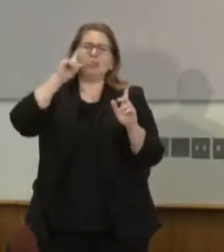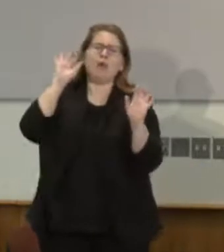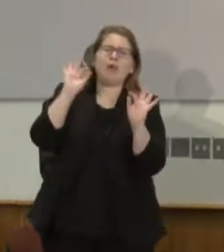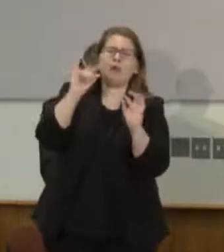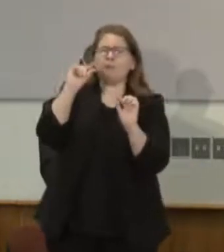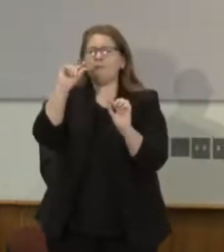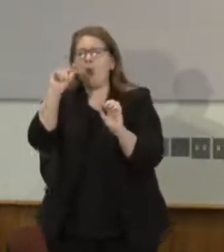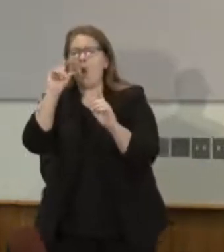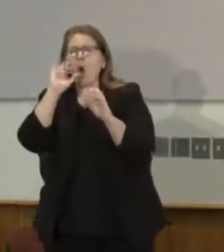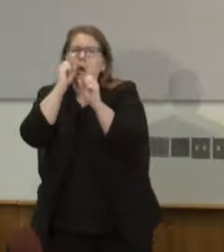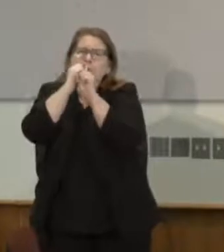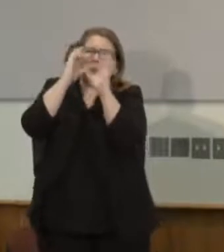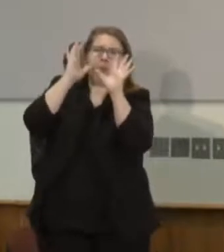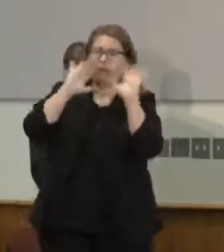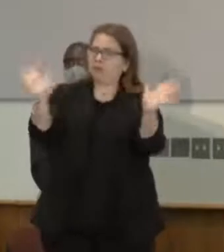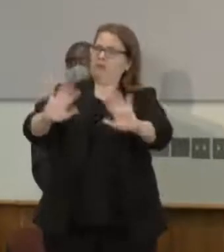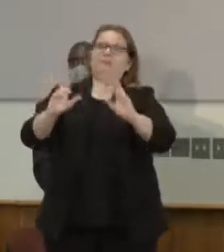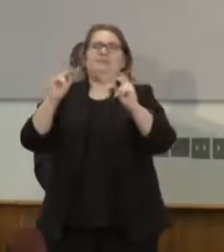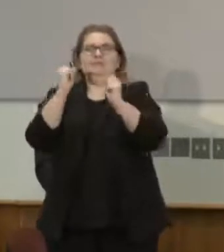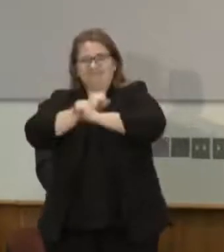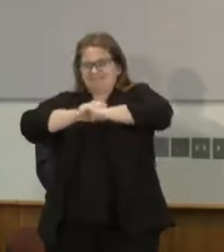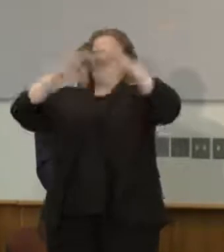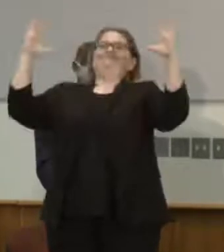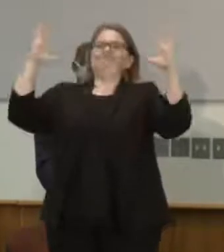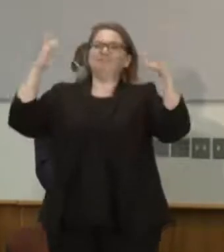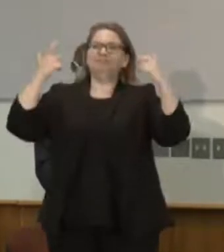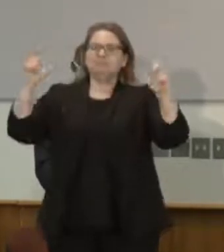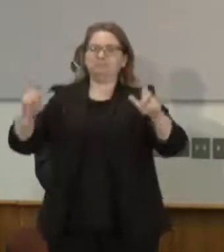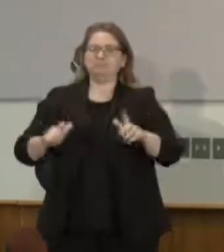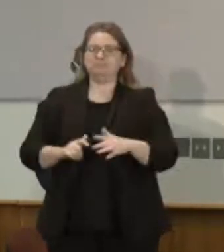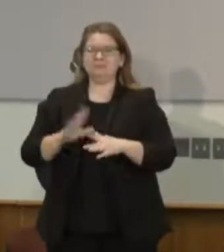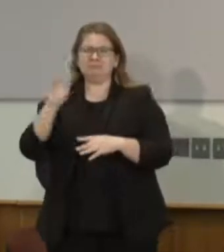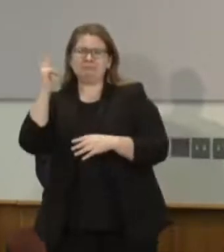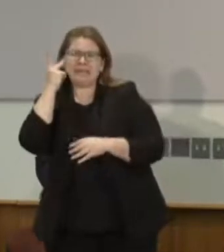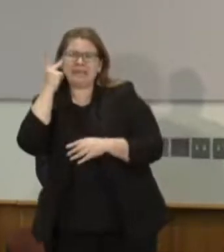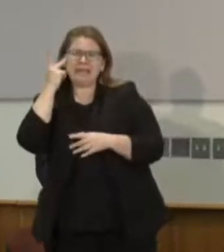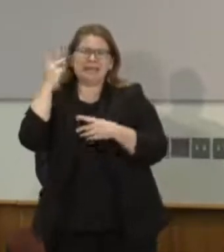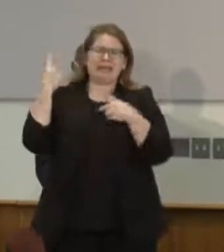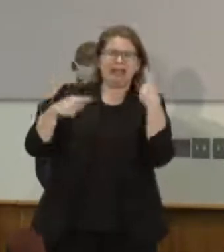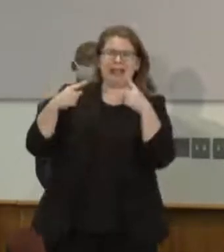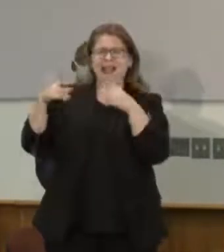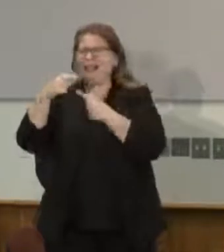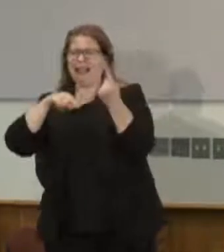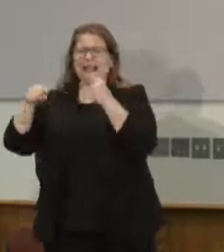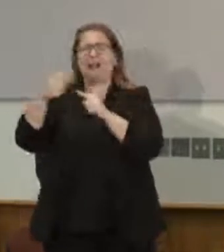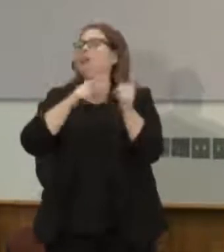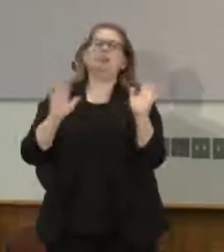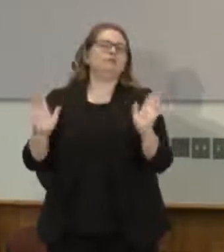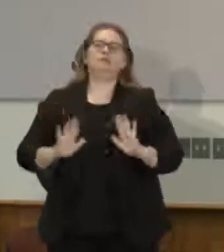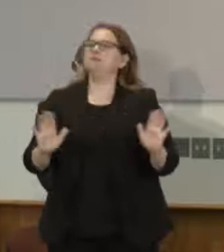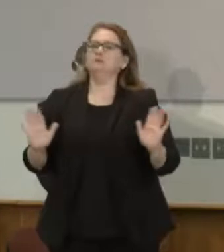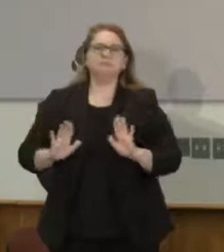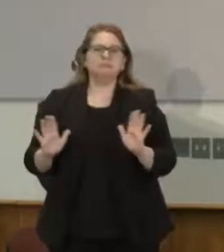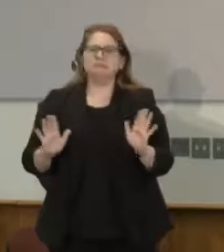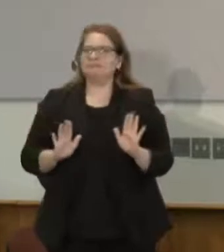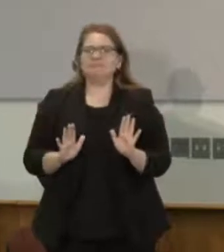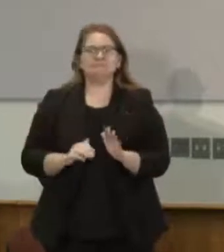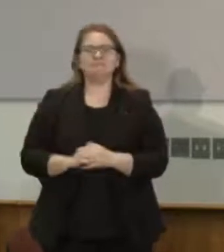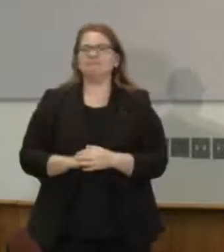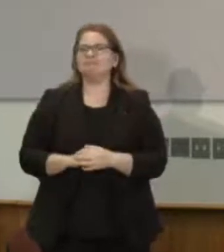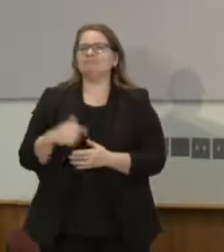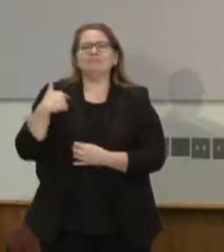is a time to get caught up in what looks like easy political shots rather than making ourselves a little bit vulnerable as legislators